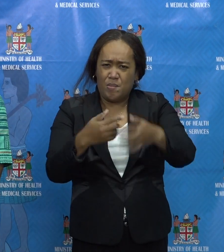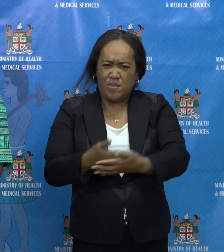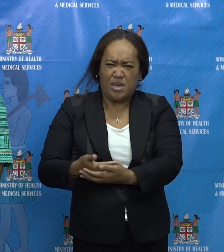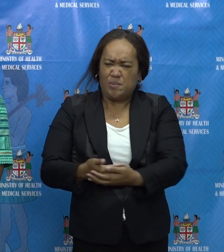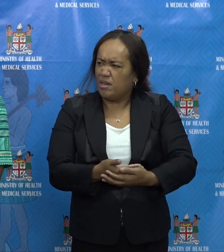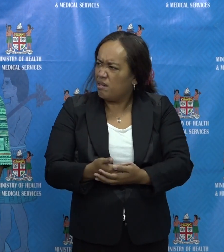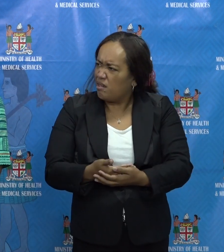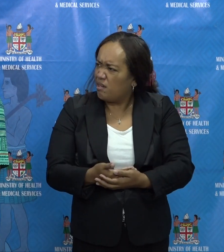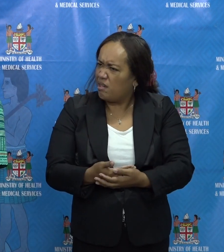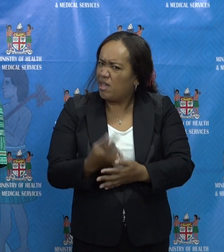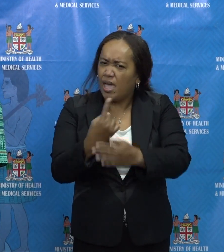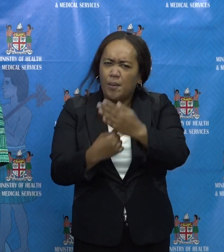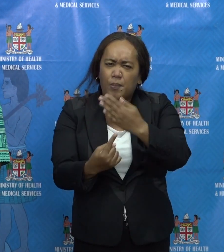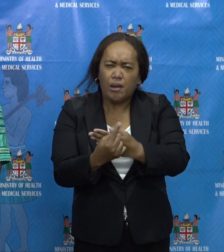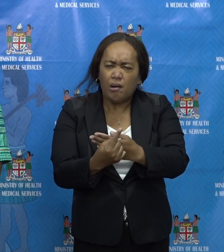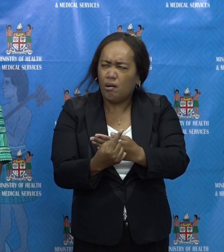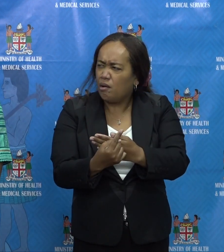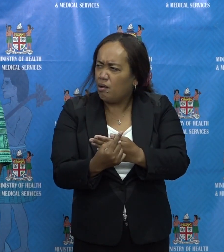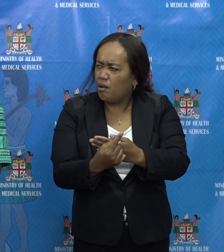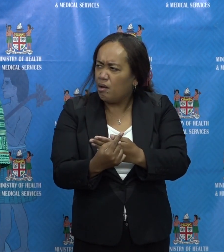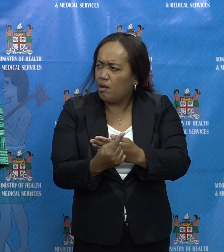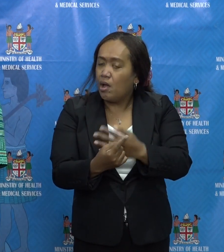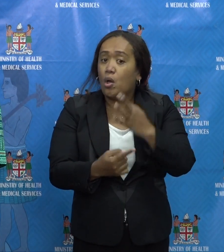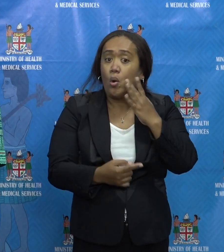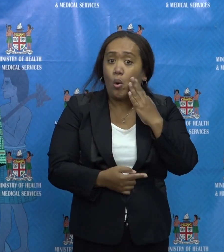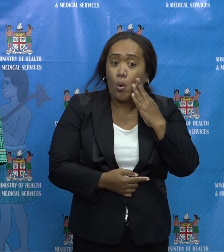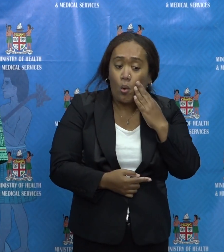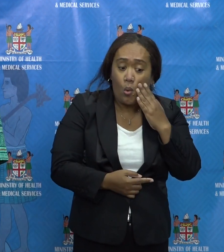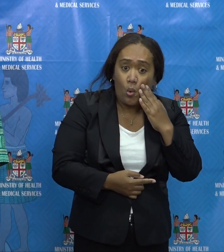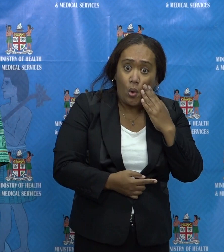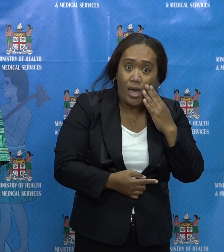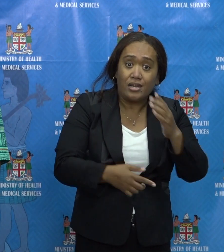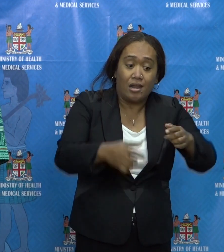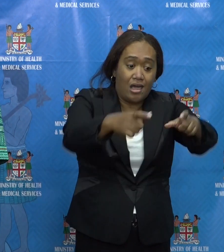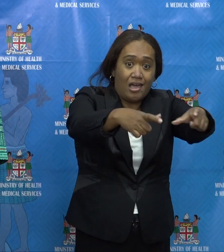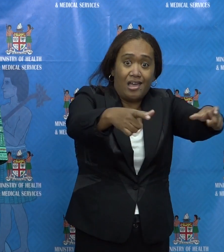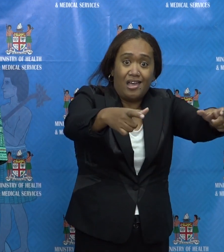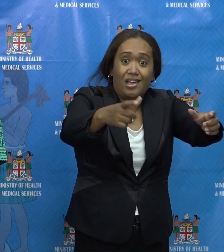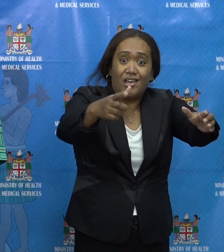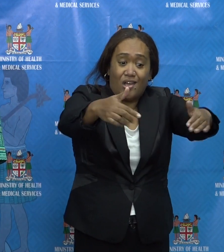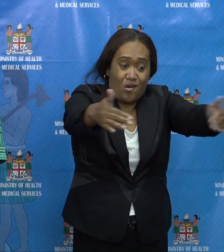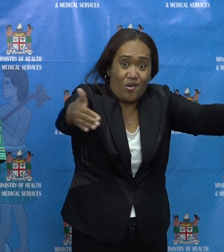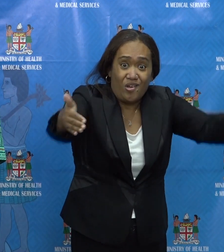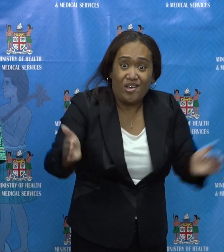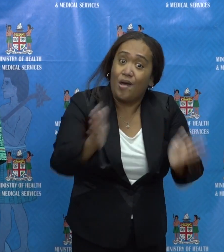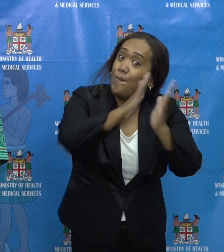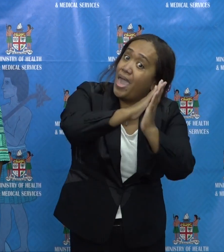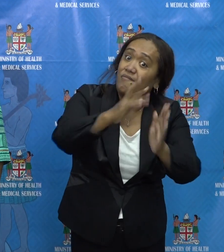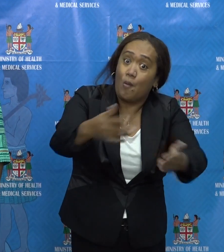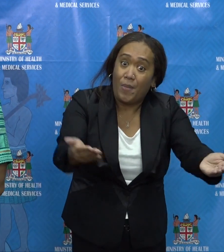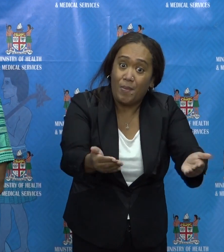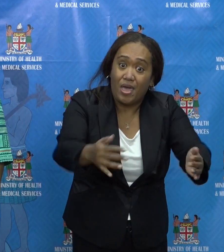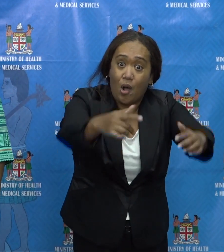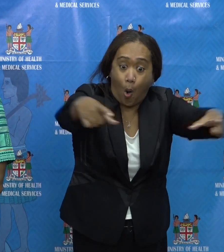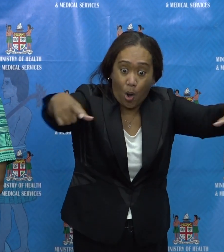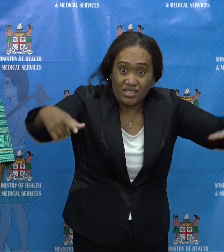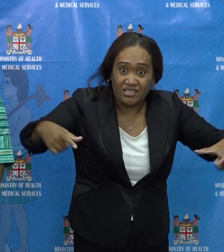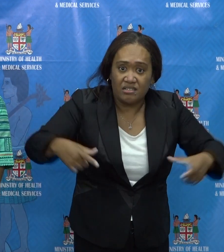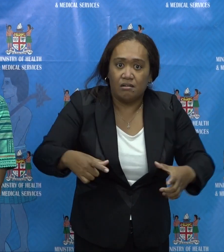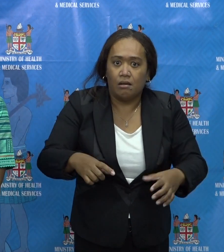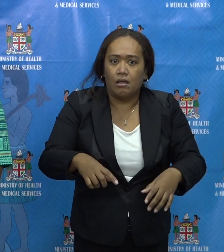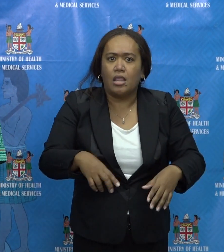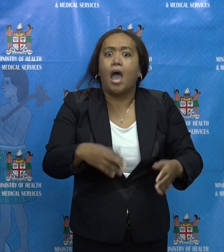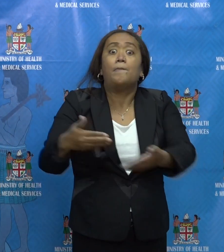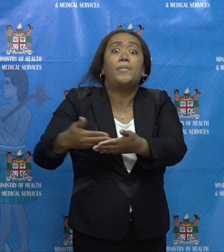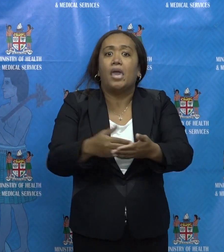Apparently, they were going to get – as they were trying to get a baby caught into the room, a baby somehow